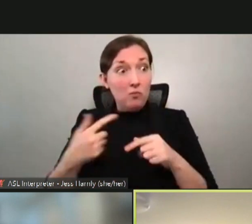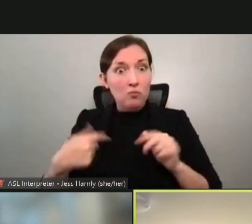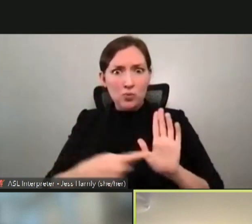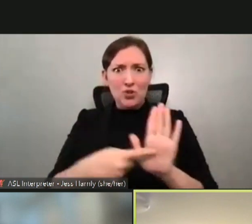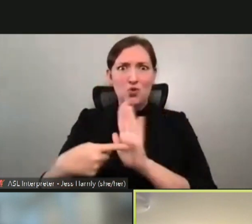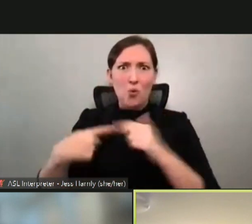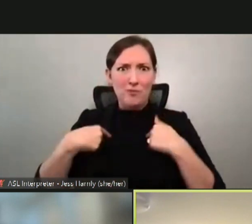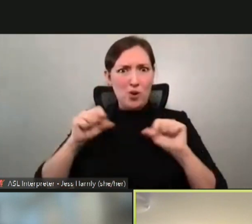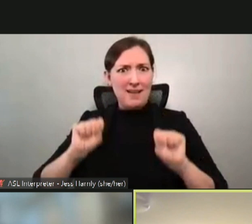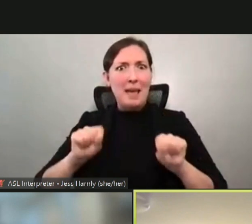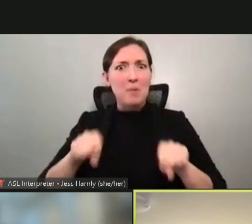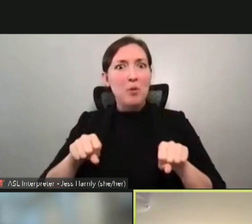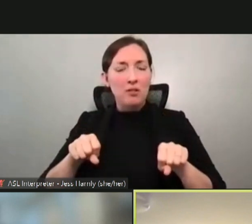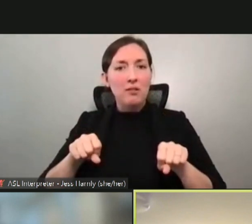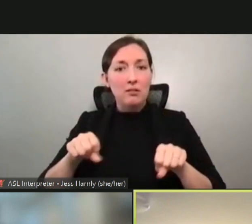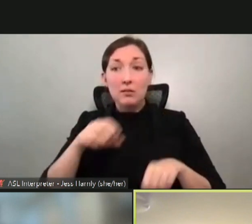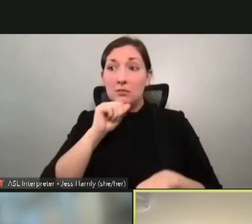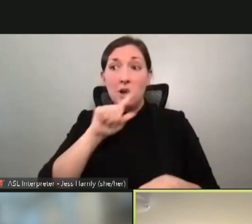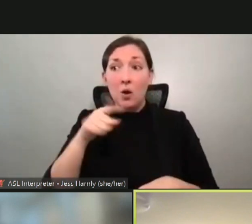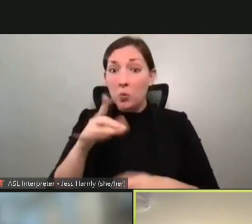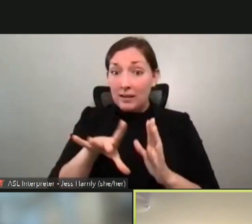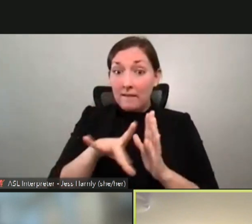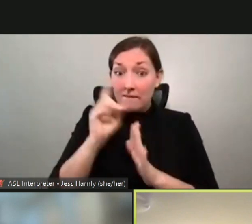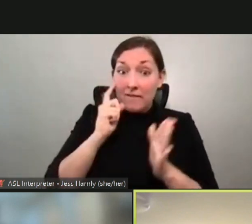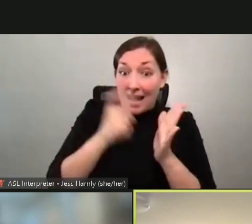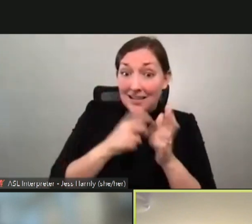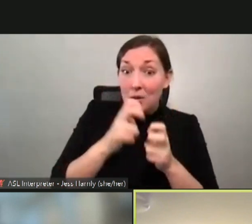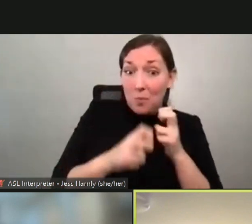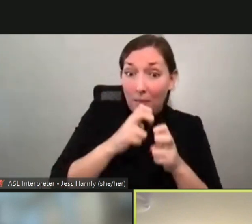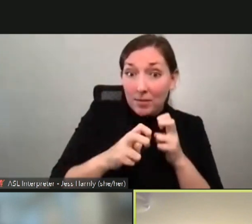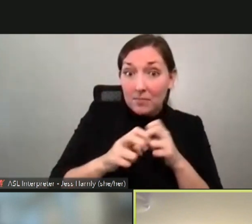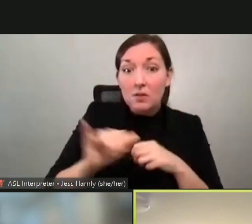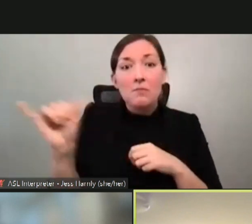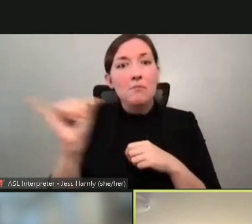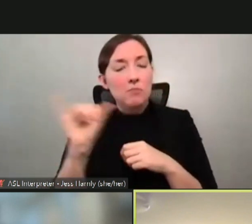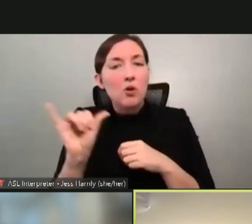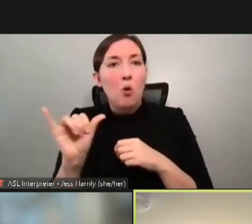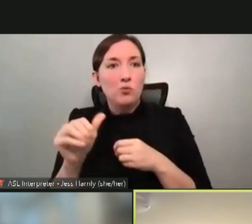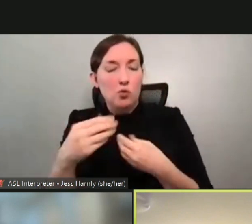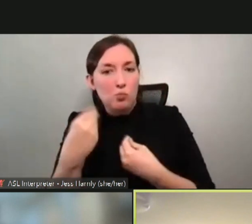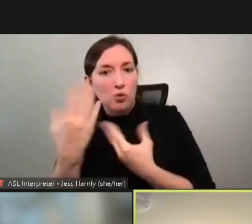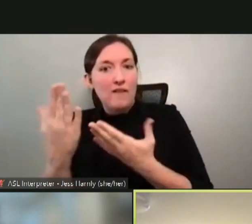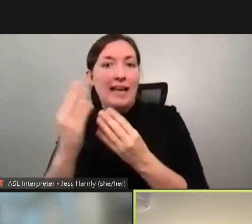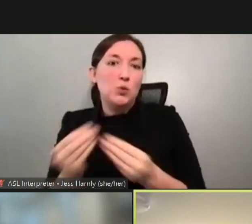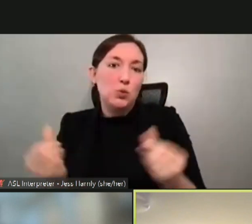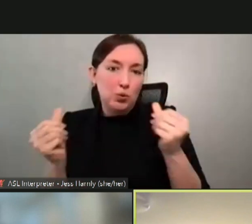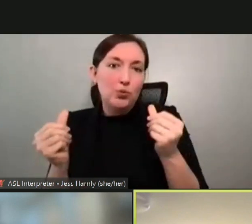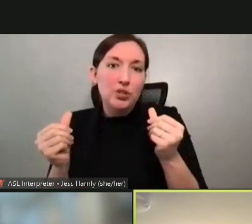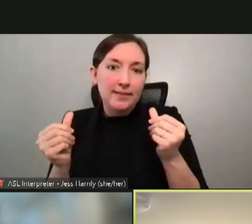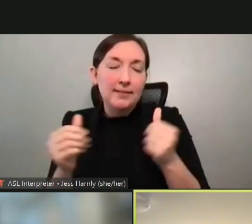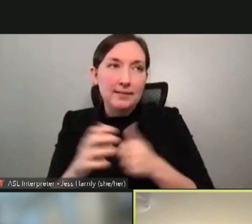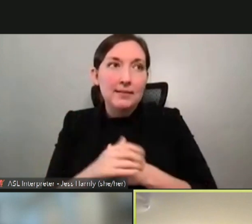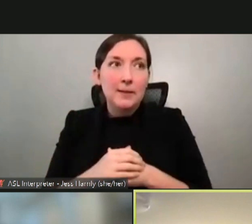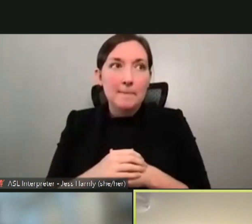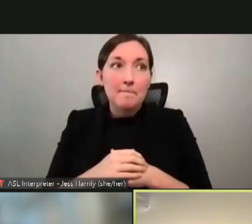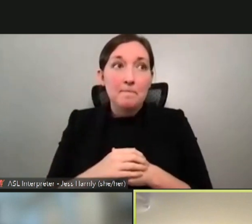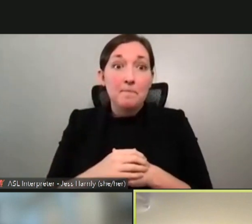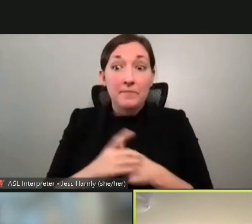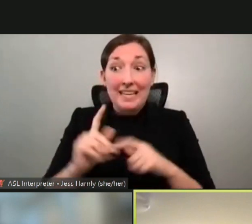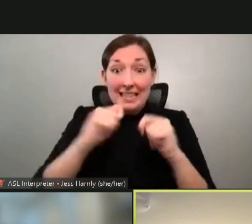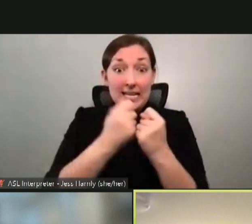not only finding the problems, but also bringing solutions. In the teams, we